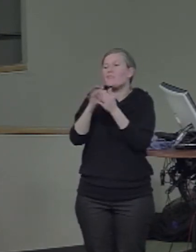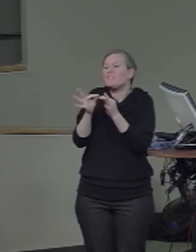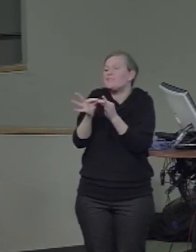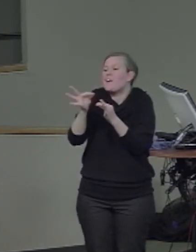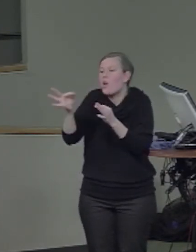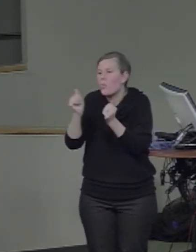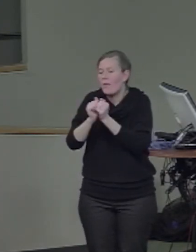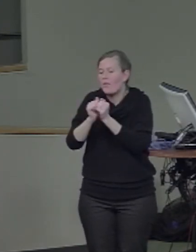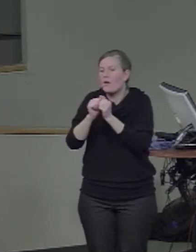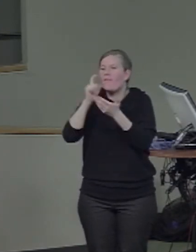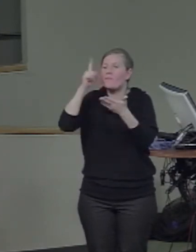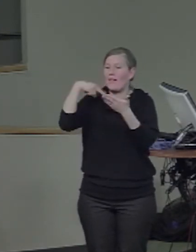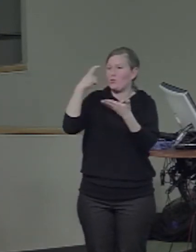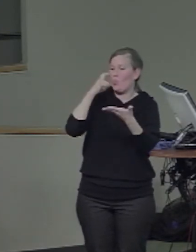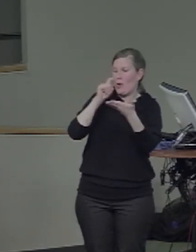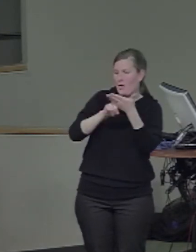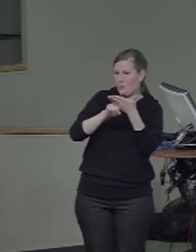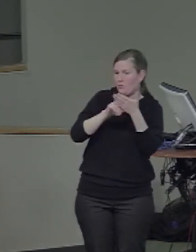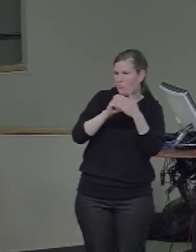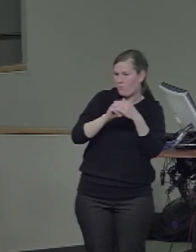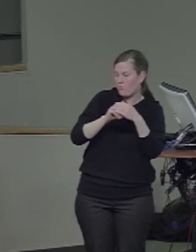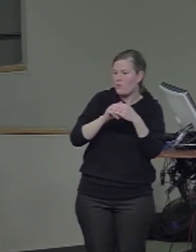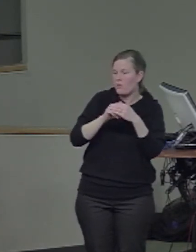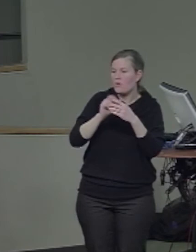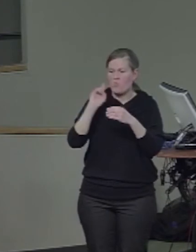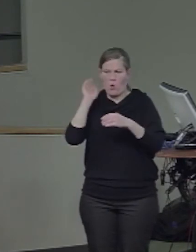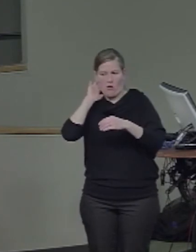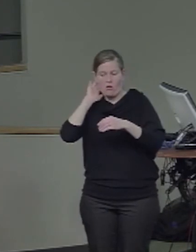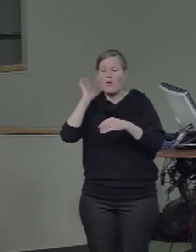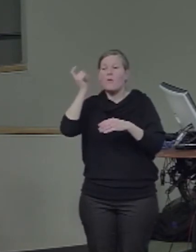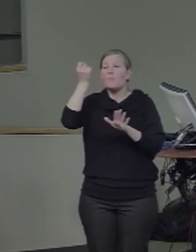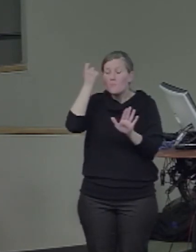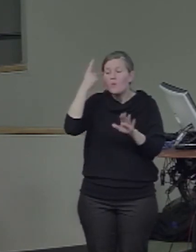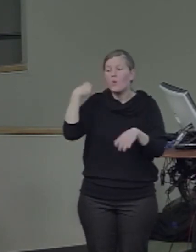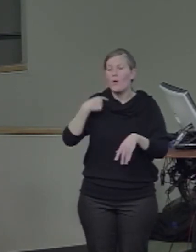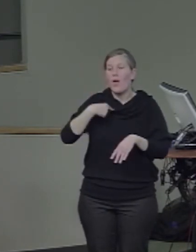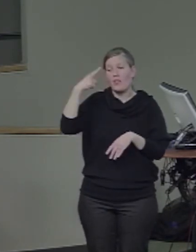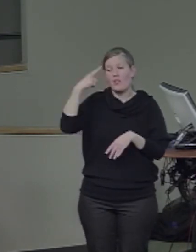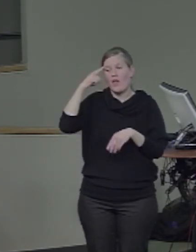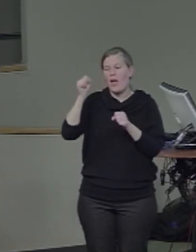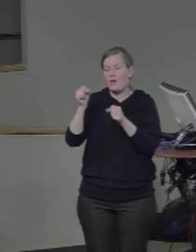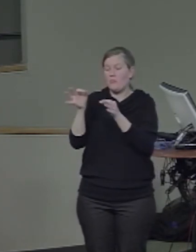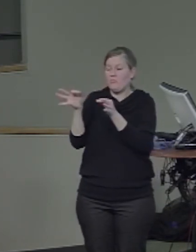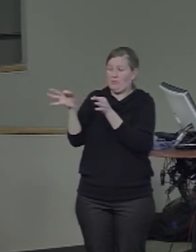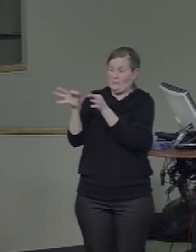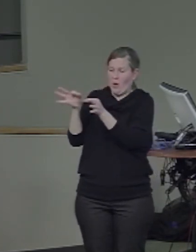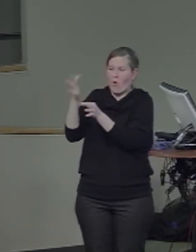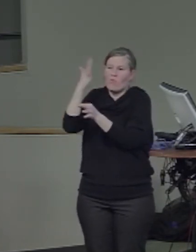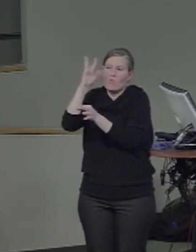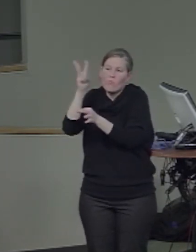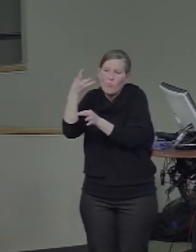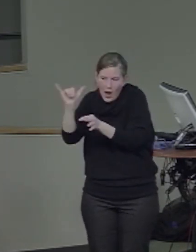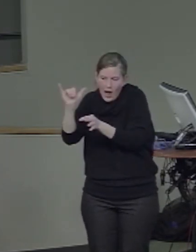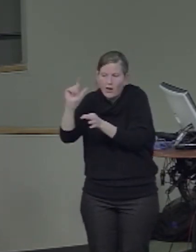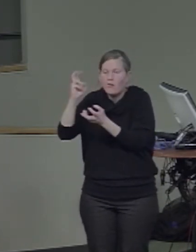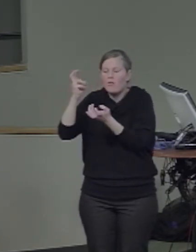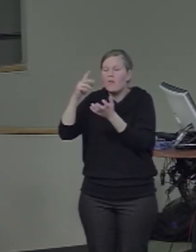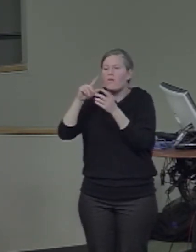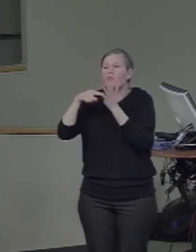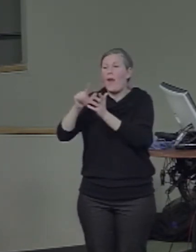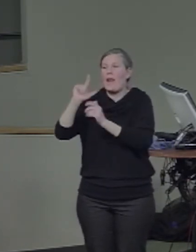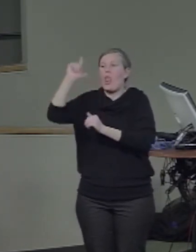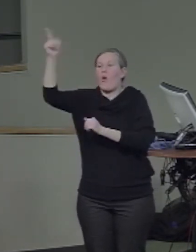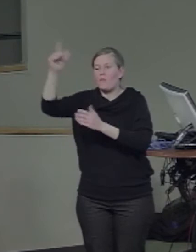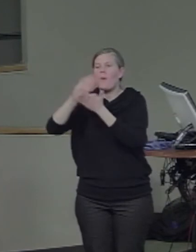And we think you can explain the eventual lateralization as a response to the earlier